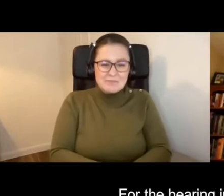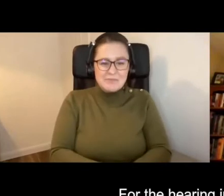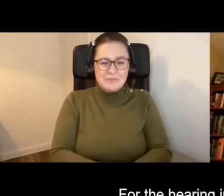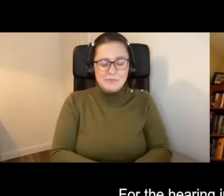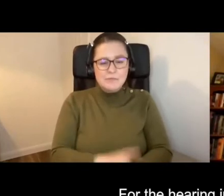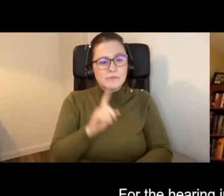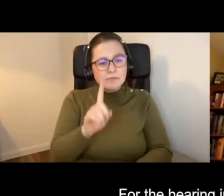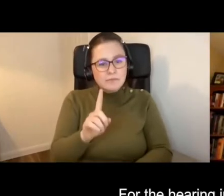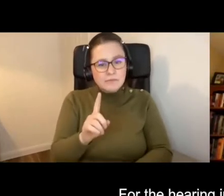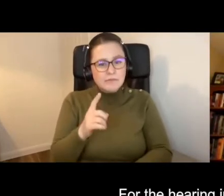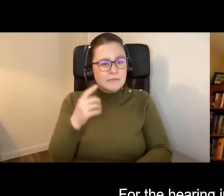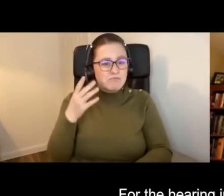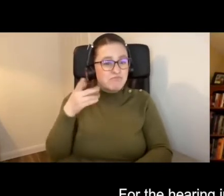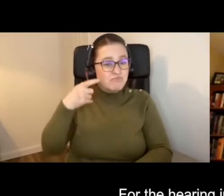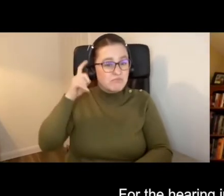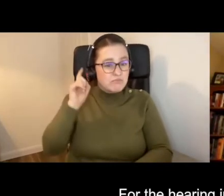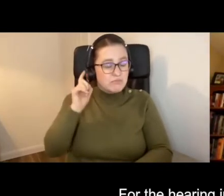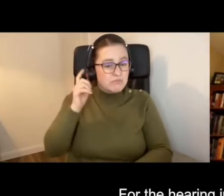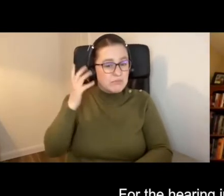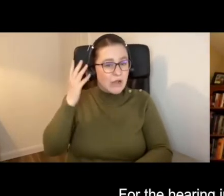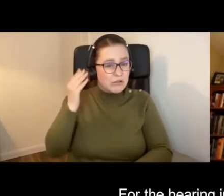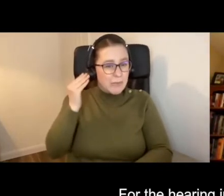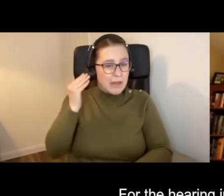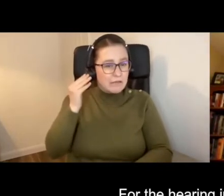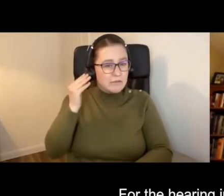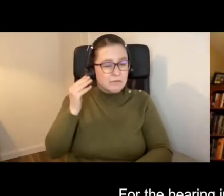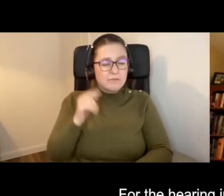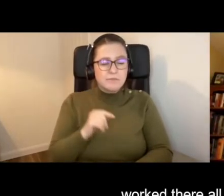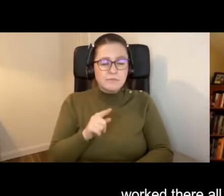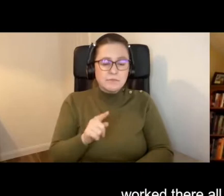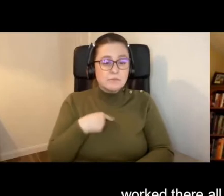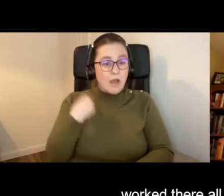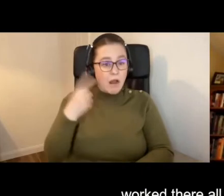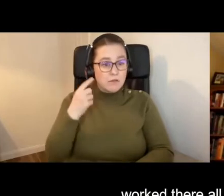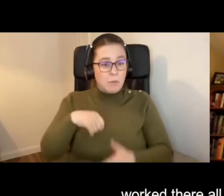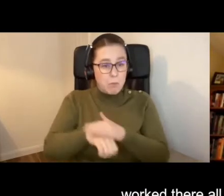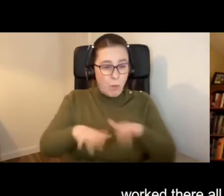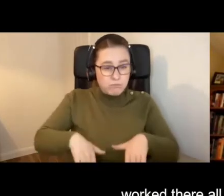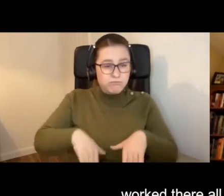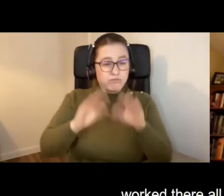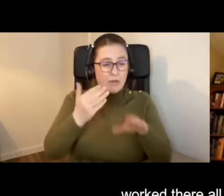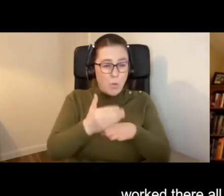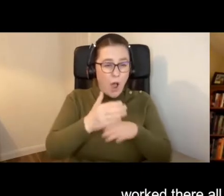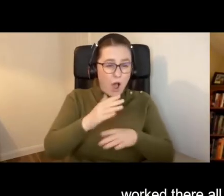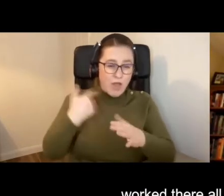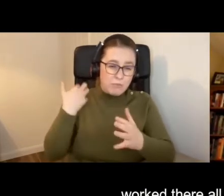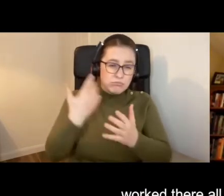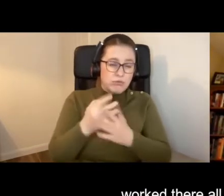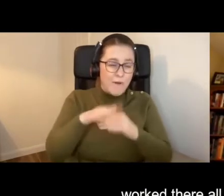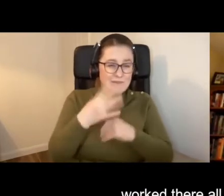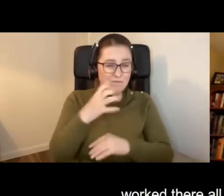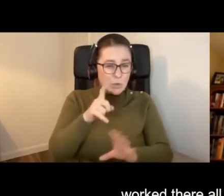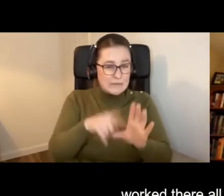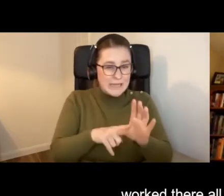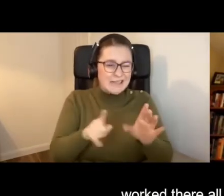For the hearing impaired, I'm London born and bred and I've worked there all my working life for over 40 years,